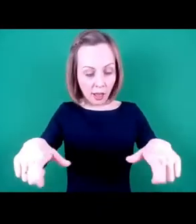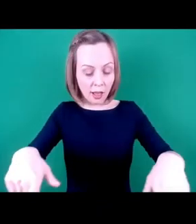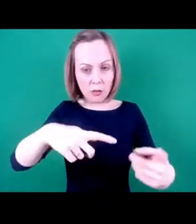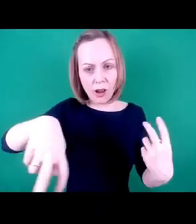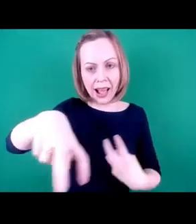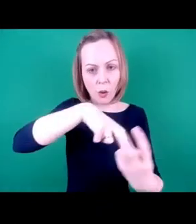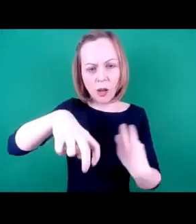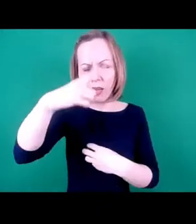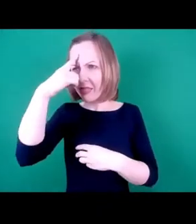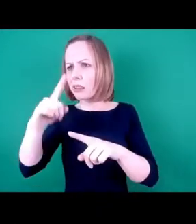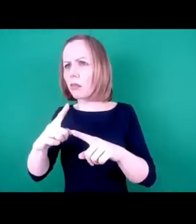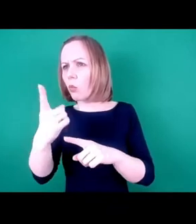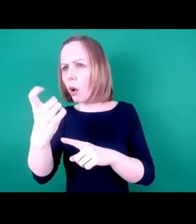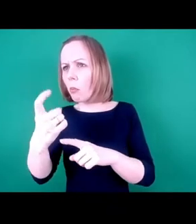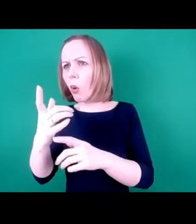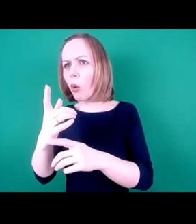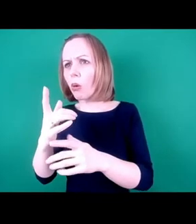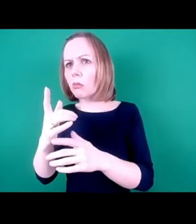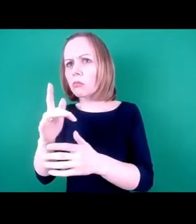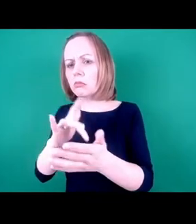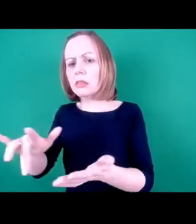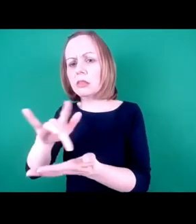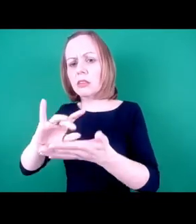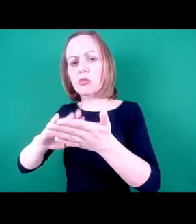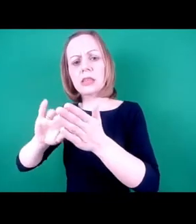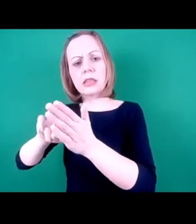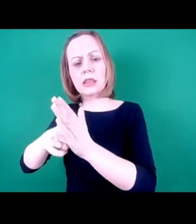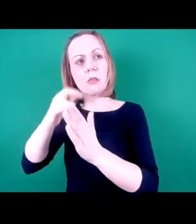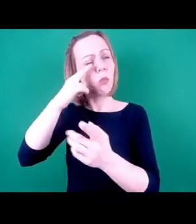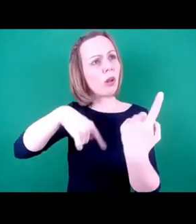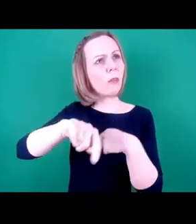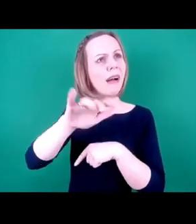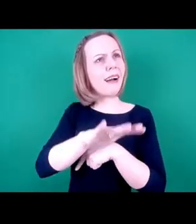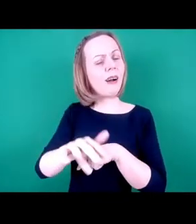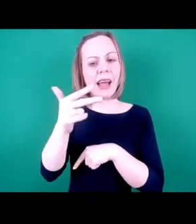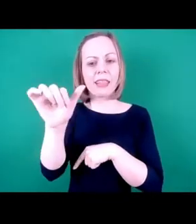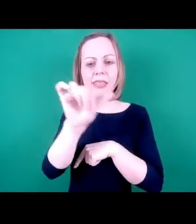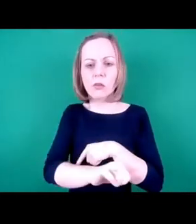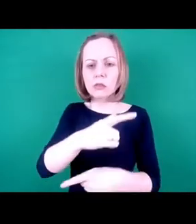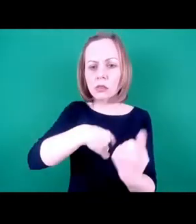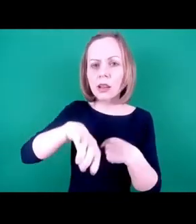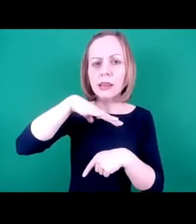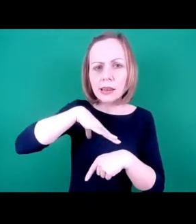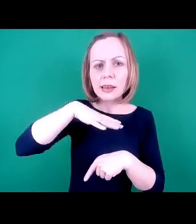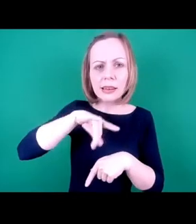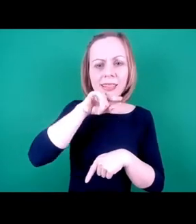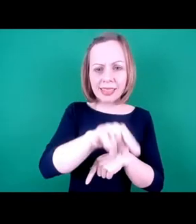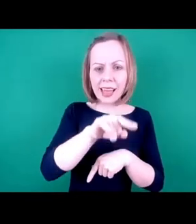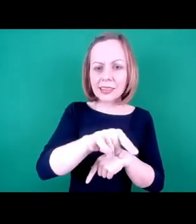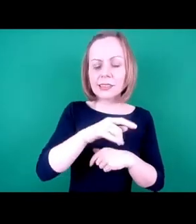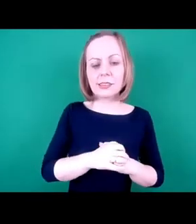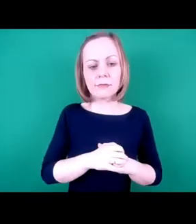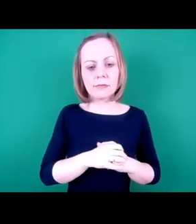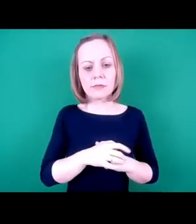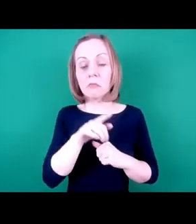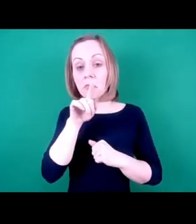other in the whole of central Milton Keynes, we learned that 8000 people in our catchment area require those facilities. In fact, there was a mind